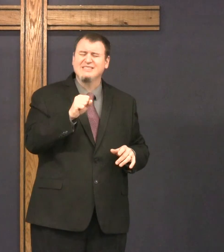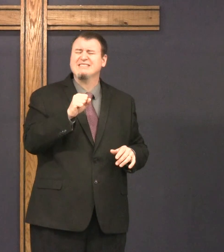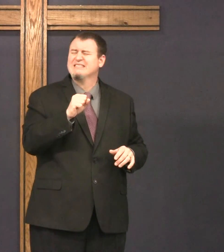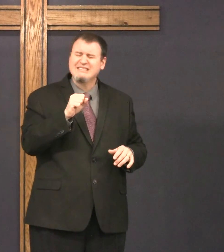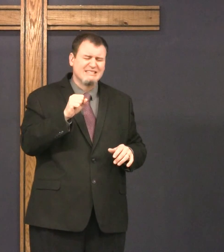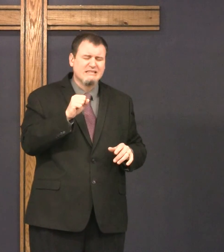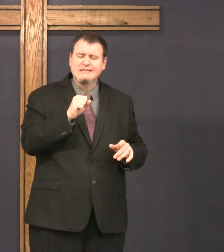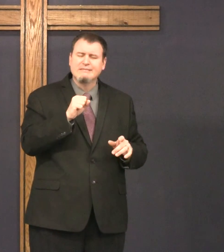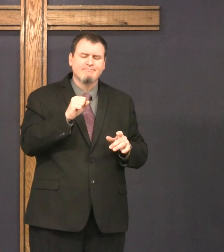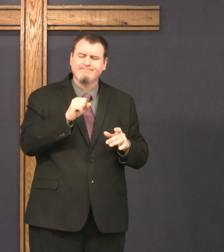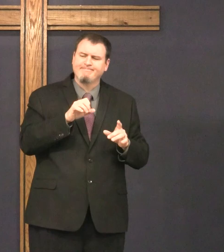Amen.